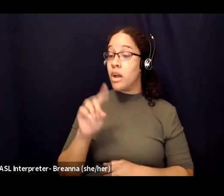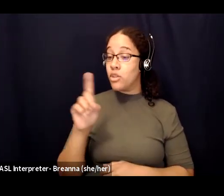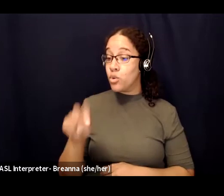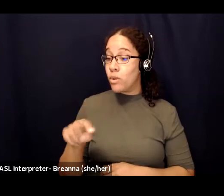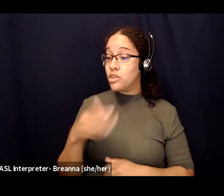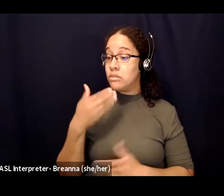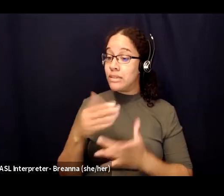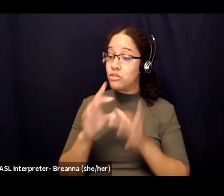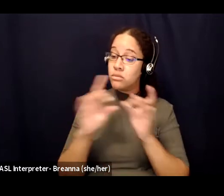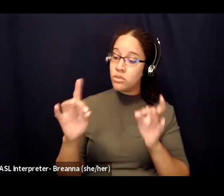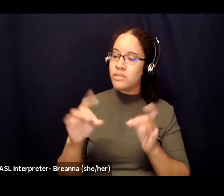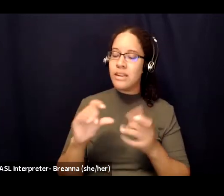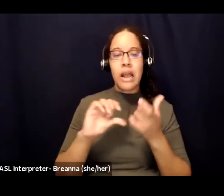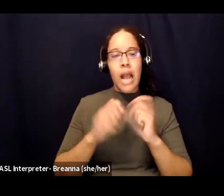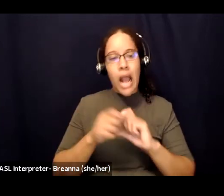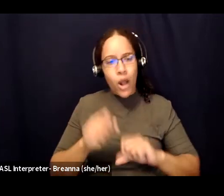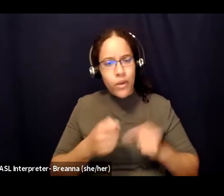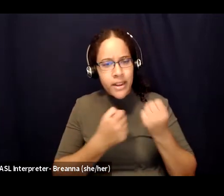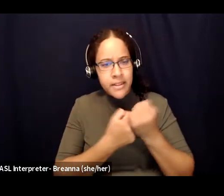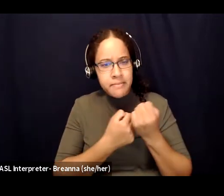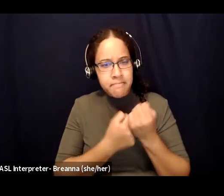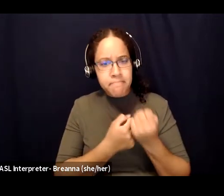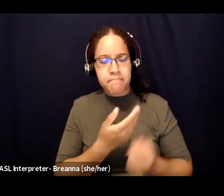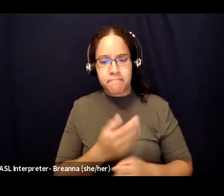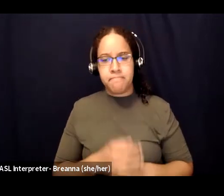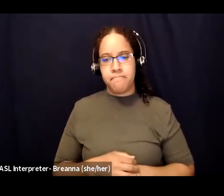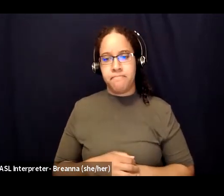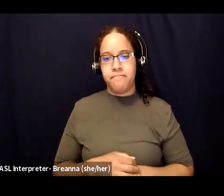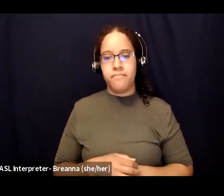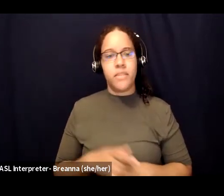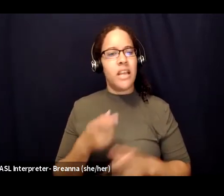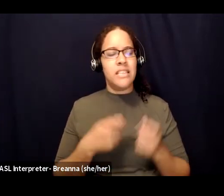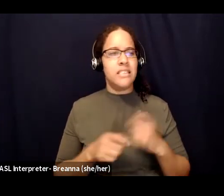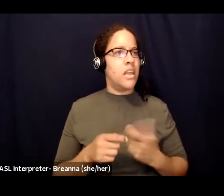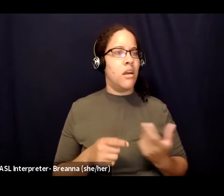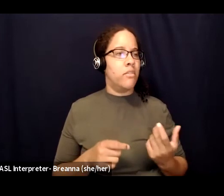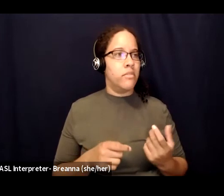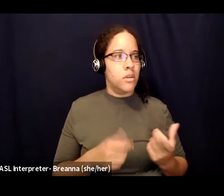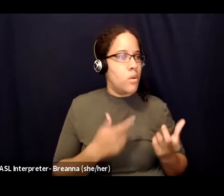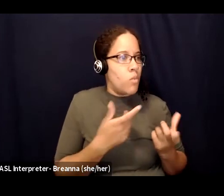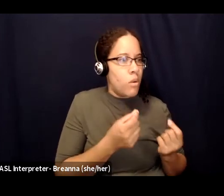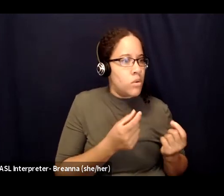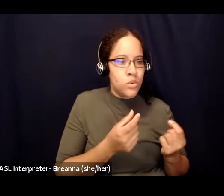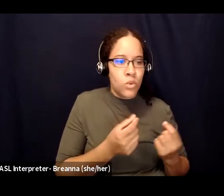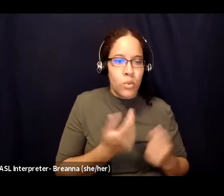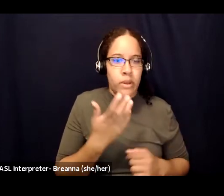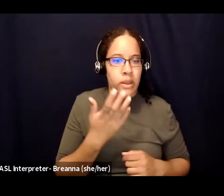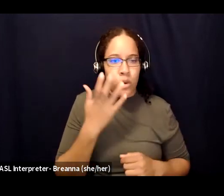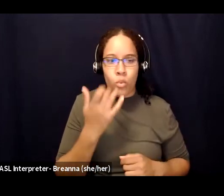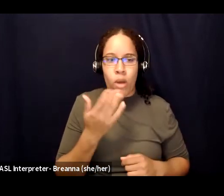you um instead of what were you doing why were you there or why didn't you stop it or whatever the case